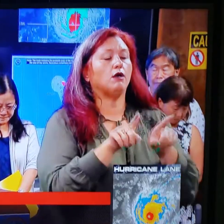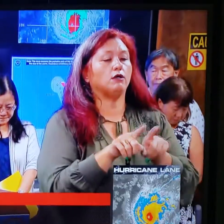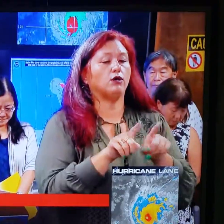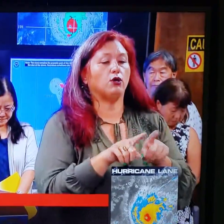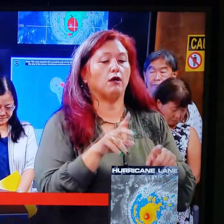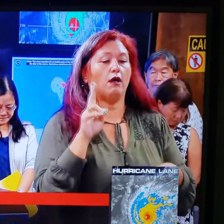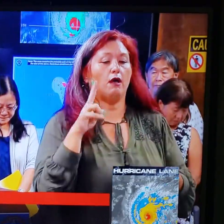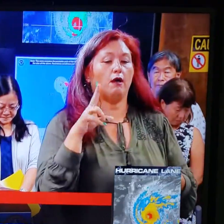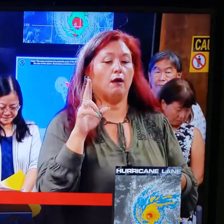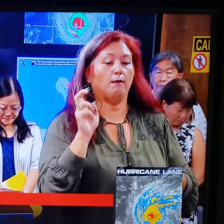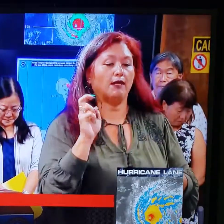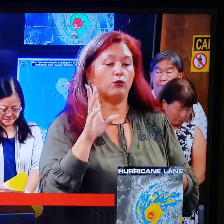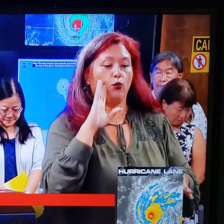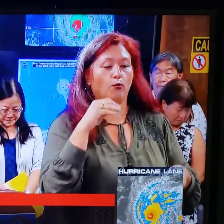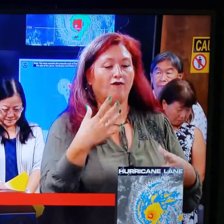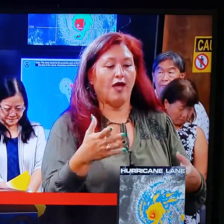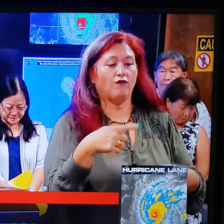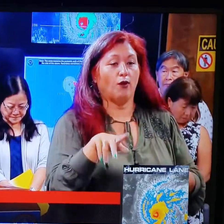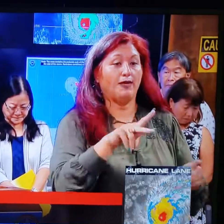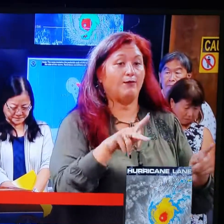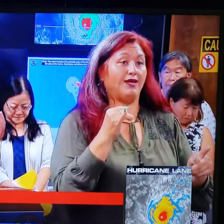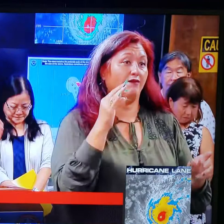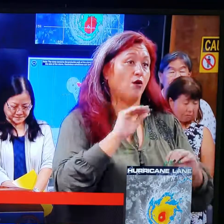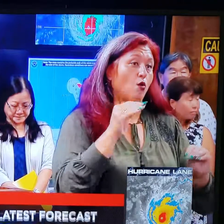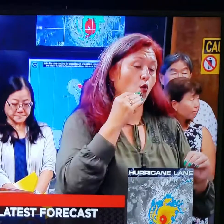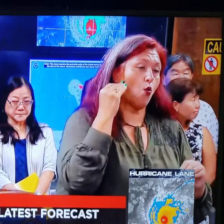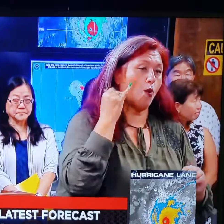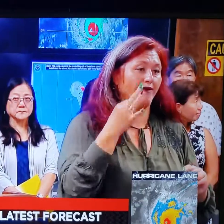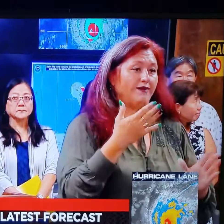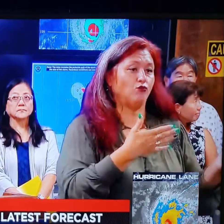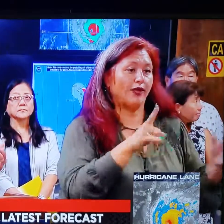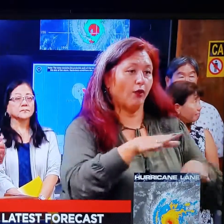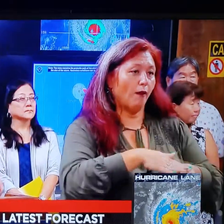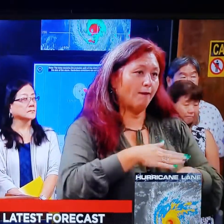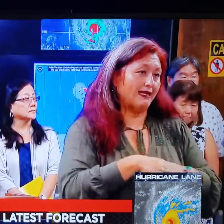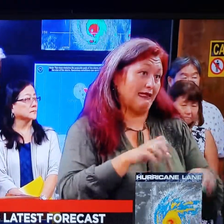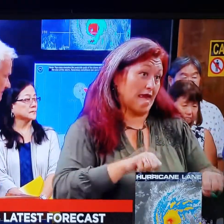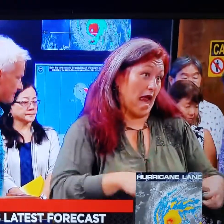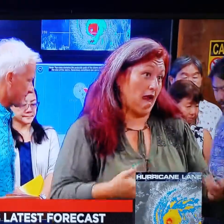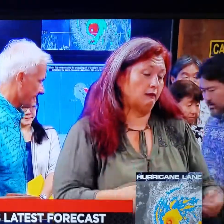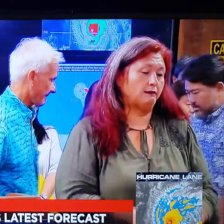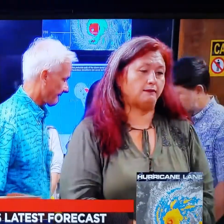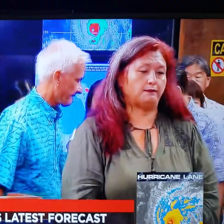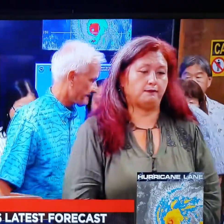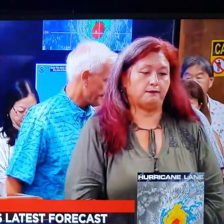also the bus service will be providing to those who don't have homes and whether they can bring pets on. So John.